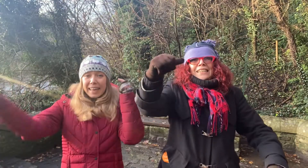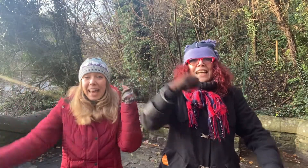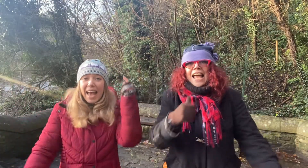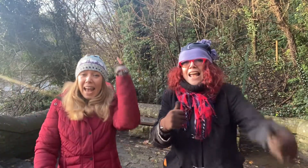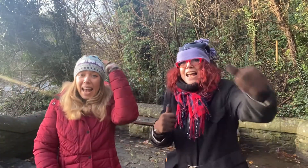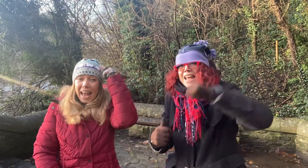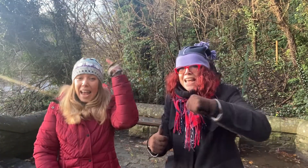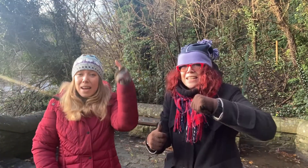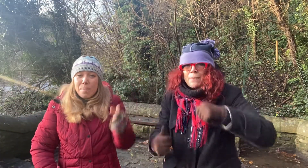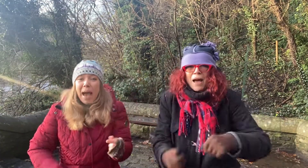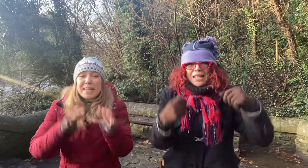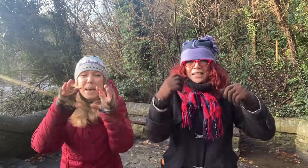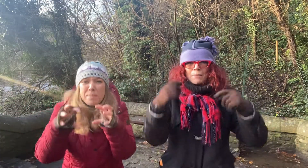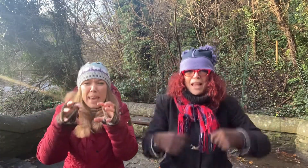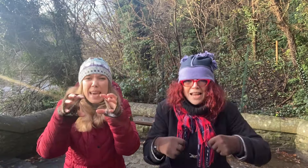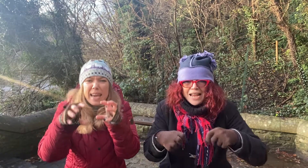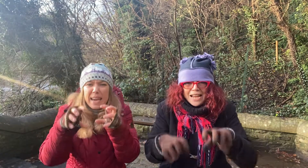can a panda bear.